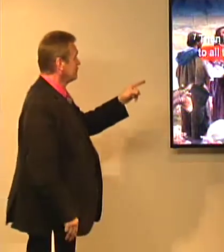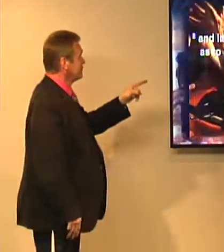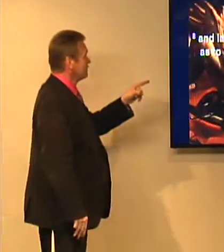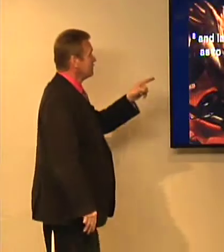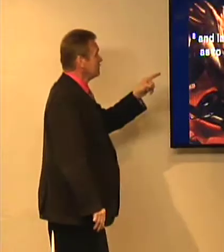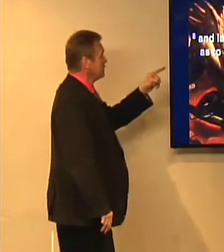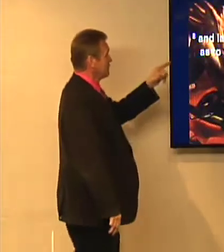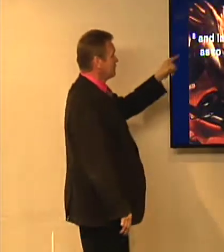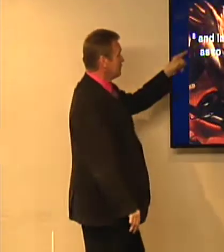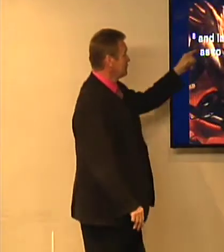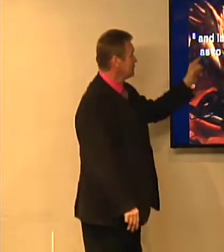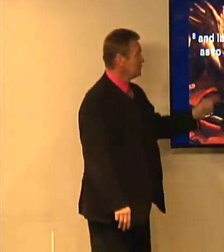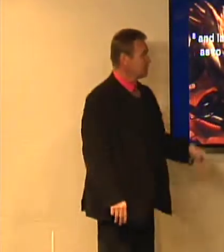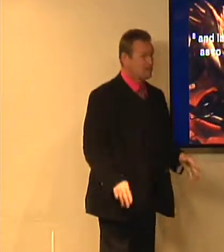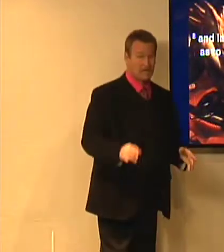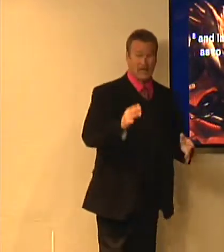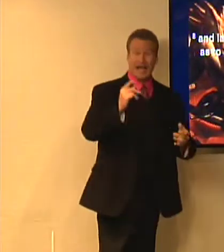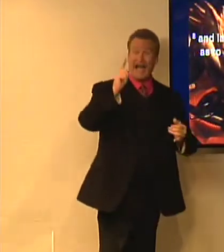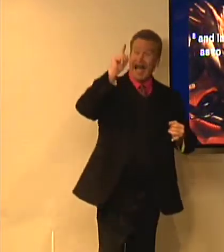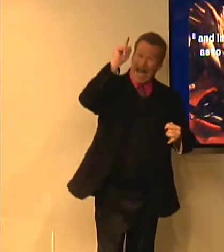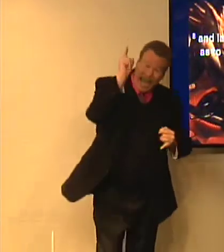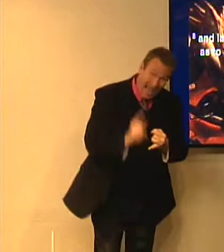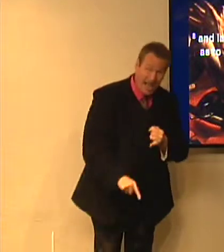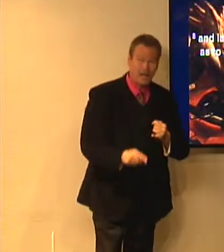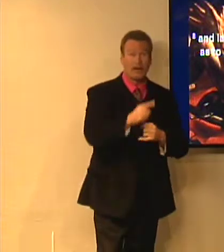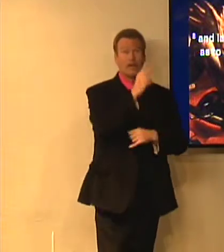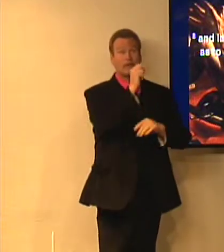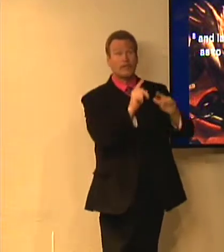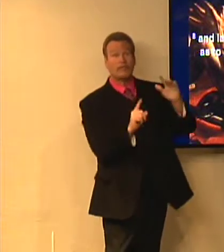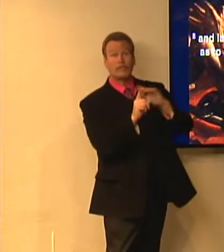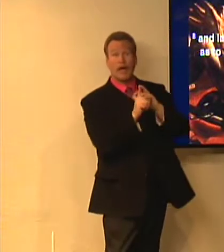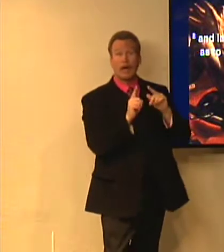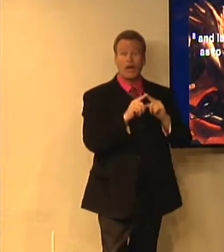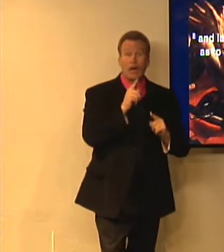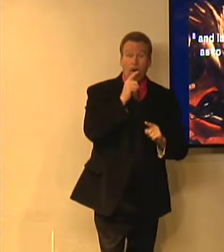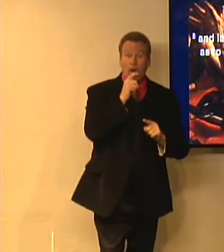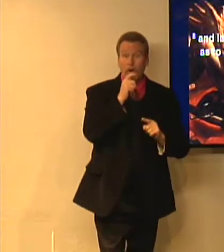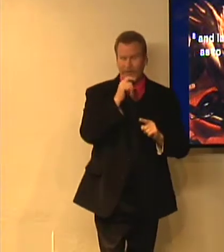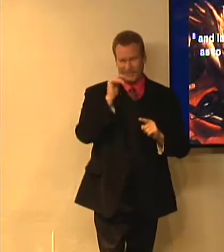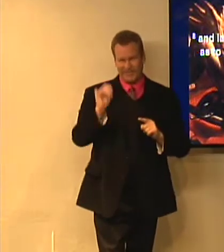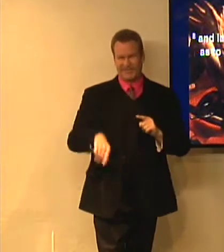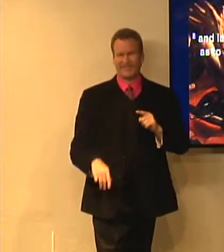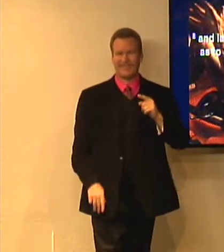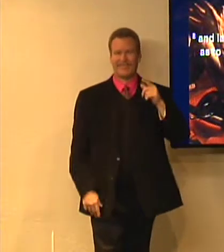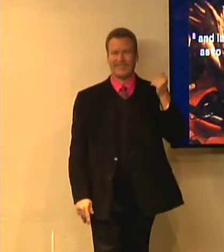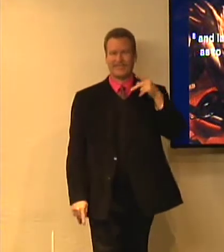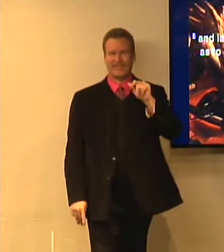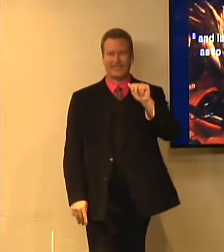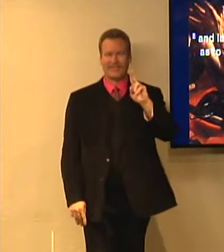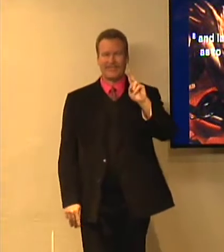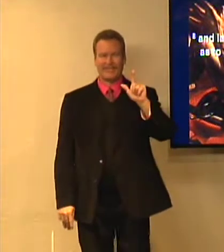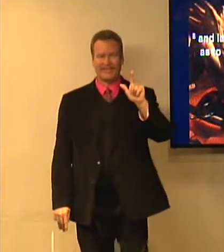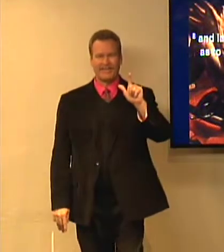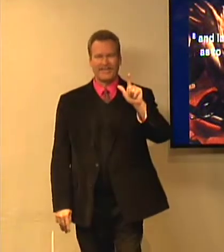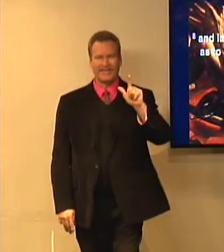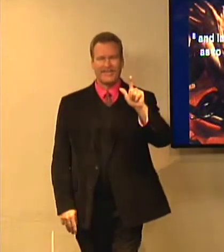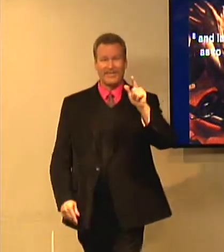proof that he did rise from the dead. The final thing that he appeared was he